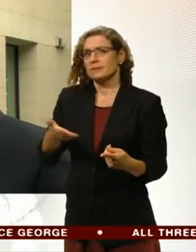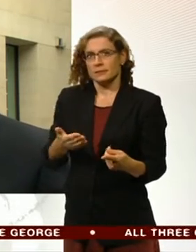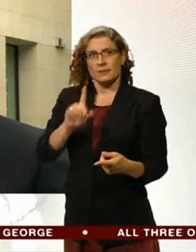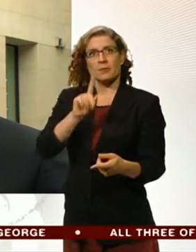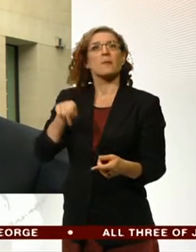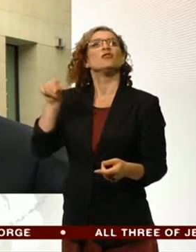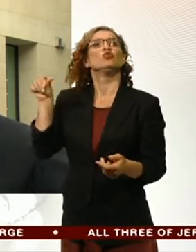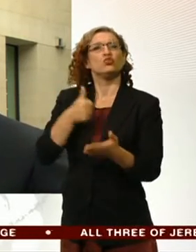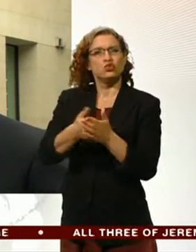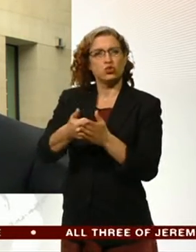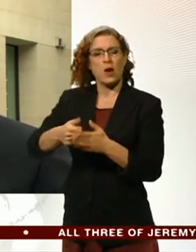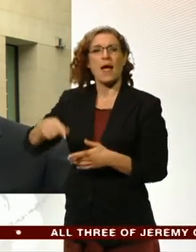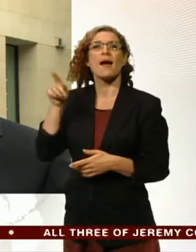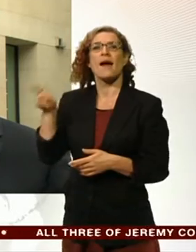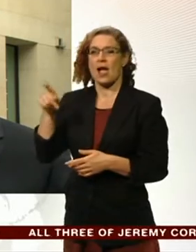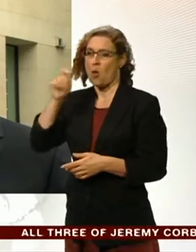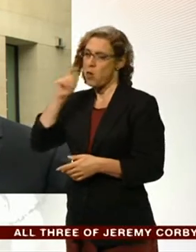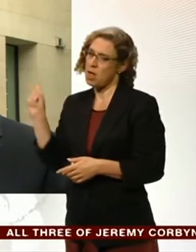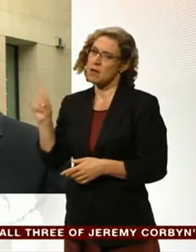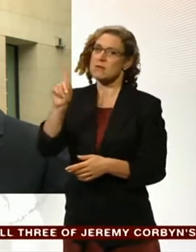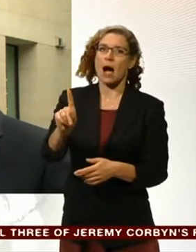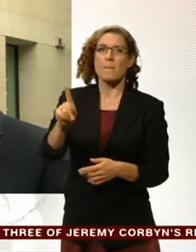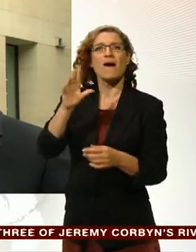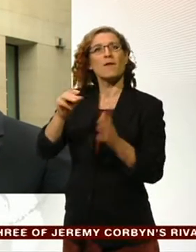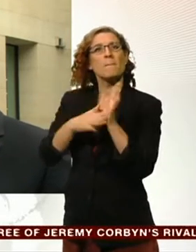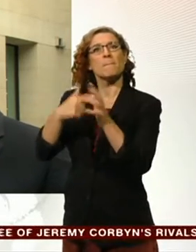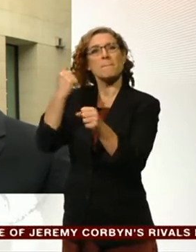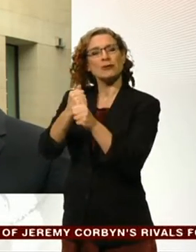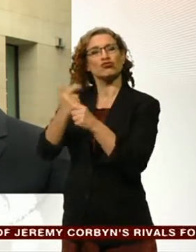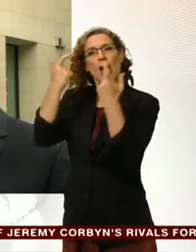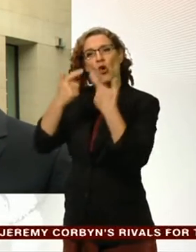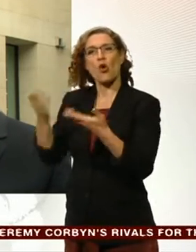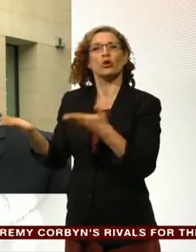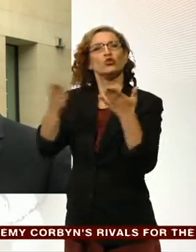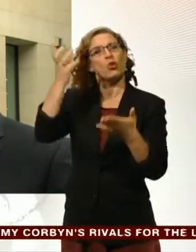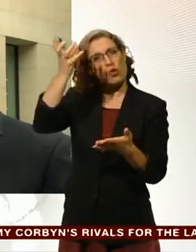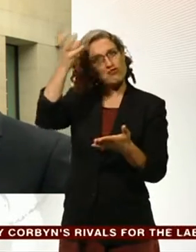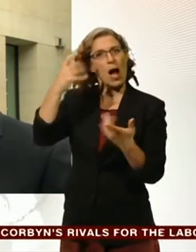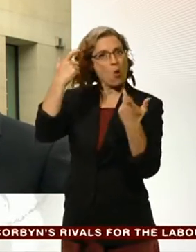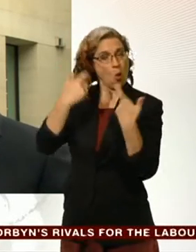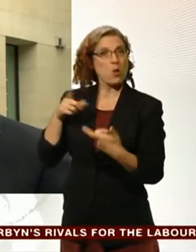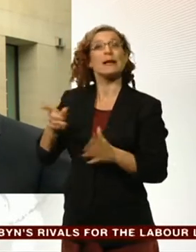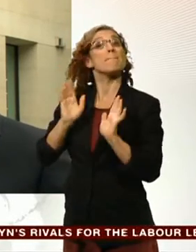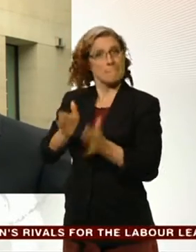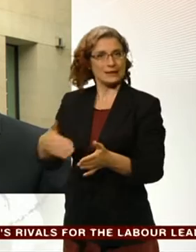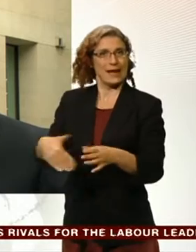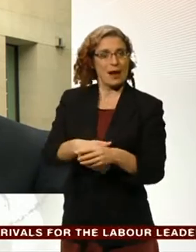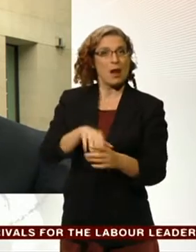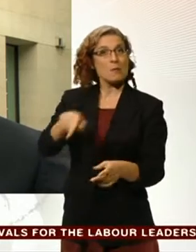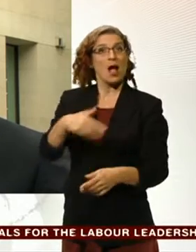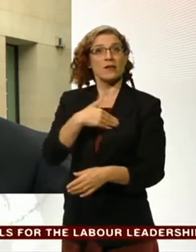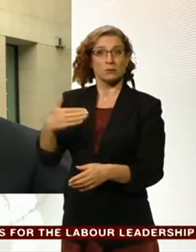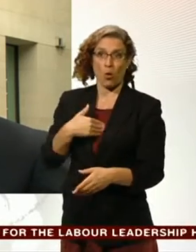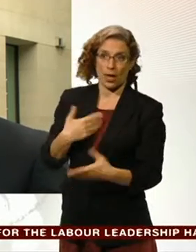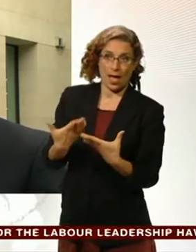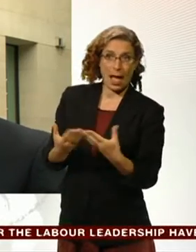passed technically from the Magistrates Court to the Crown Court. The law says the defendant must attend. But this morning, the dock was again